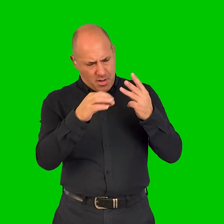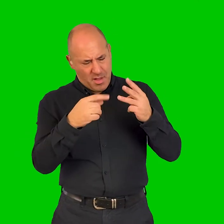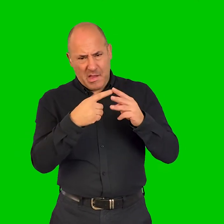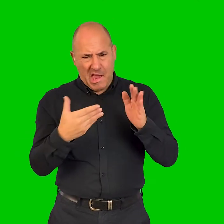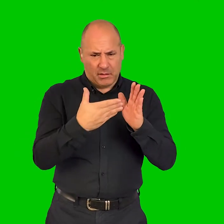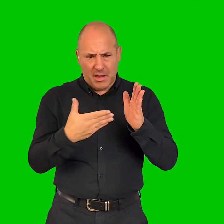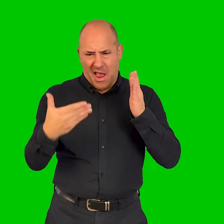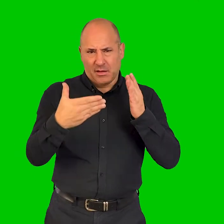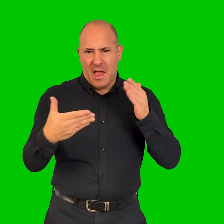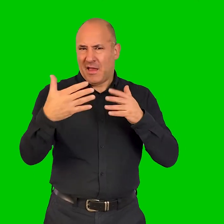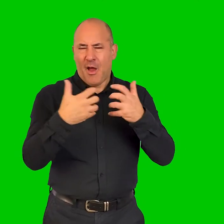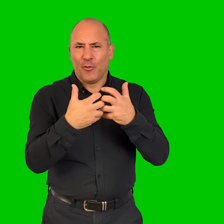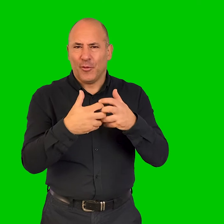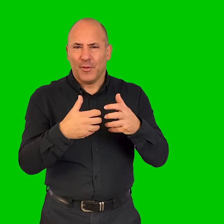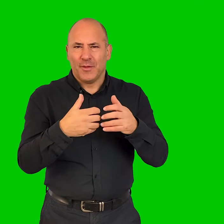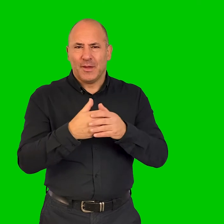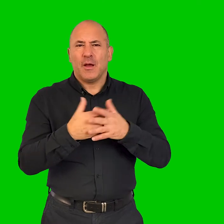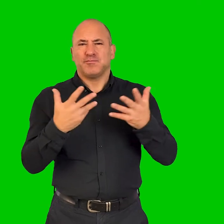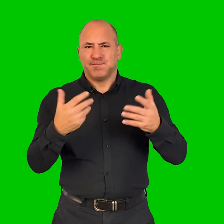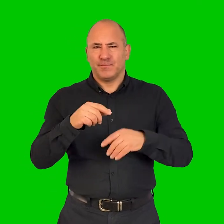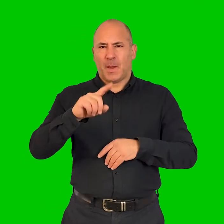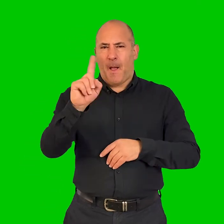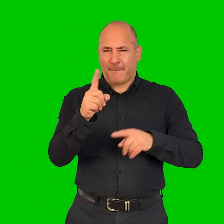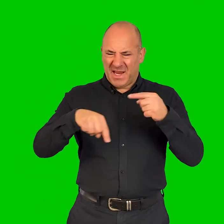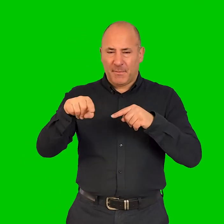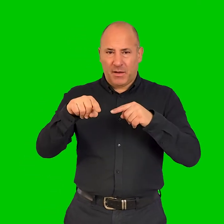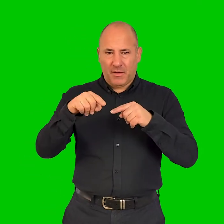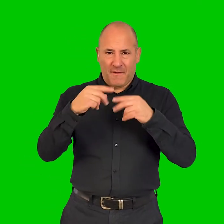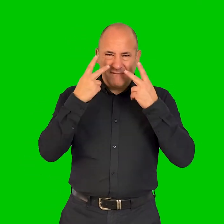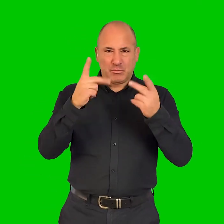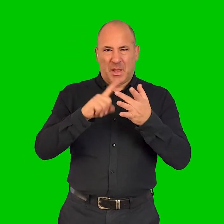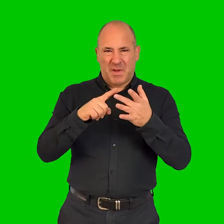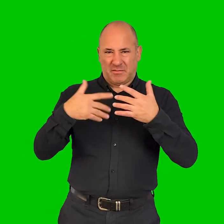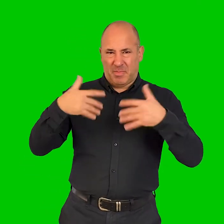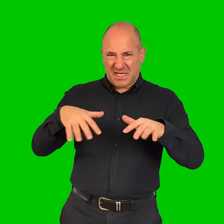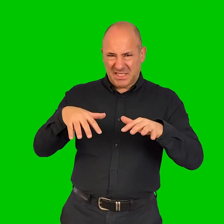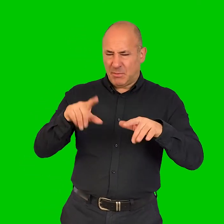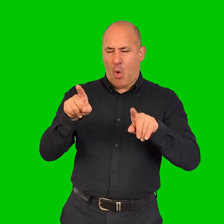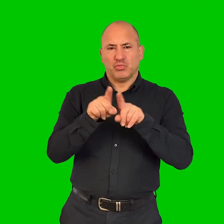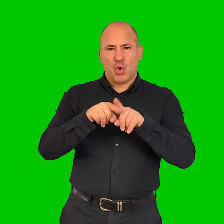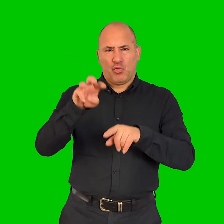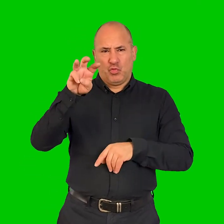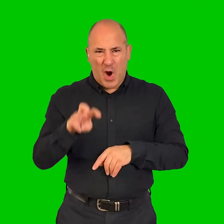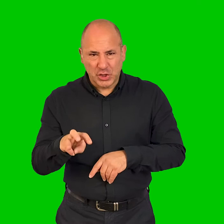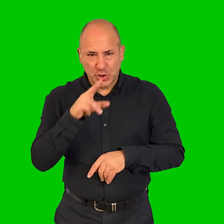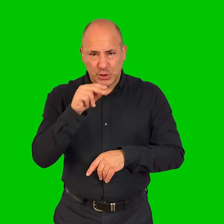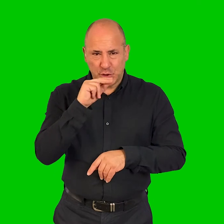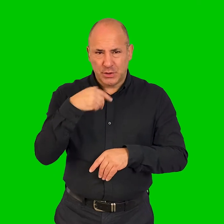not from this country. And so, how does that add on? And so, how do I support those people who are not just visually impaired, but also Welsh